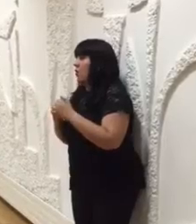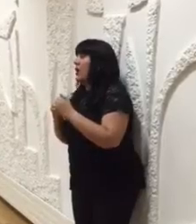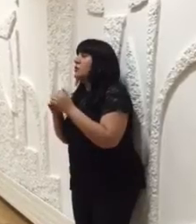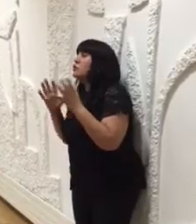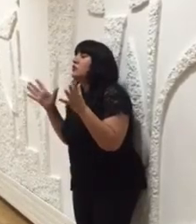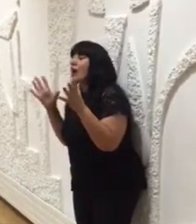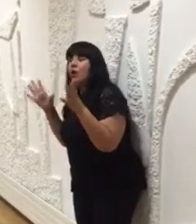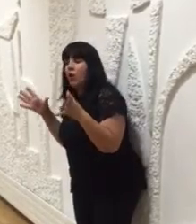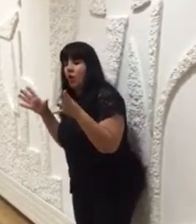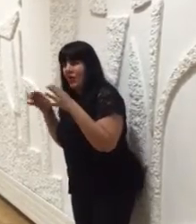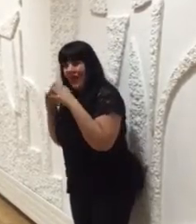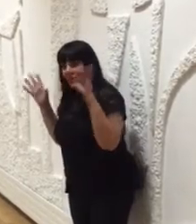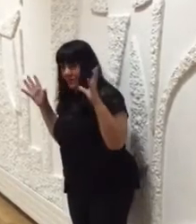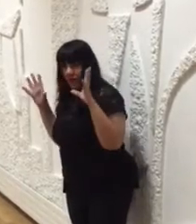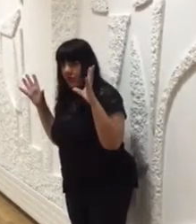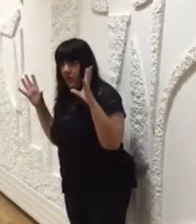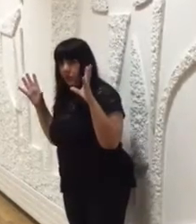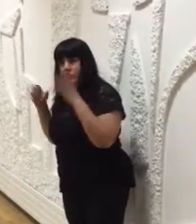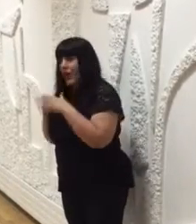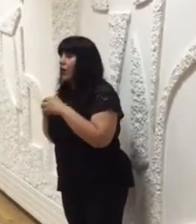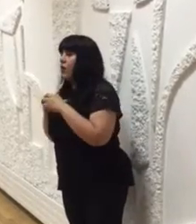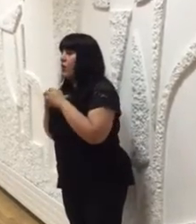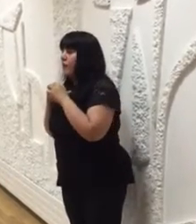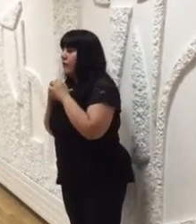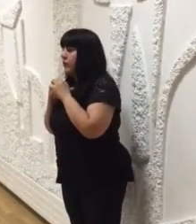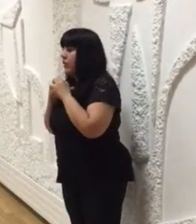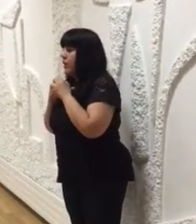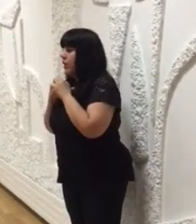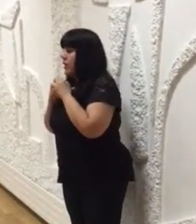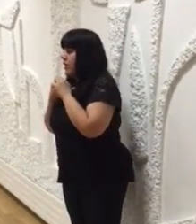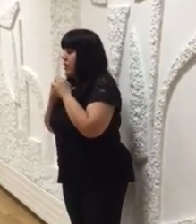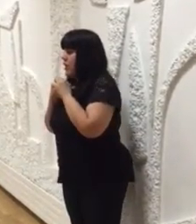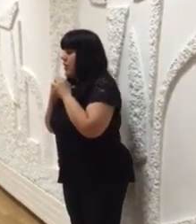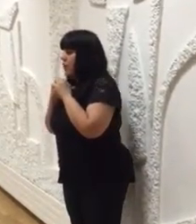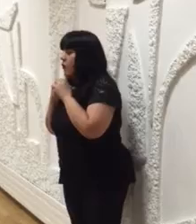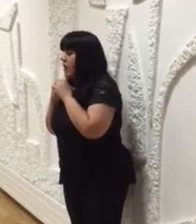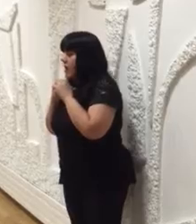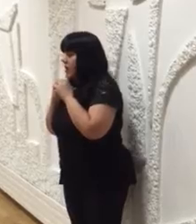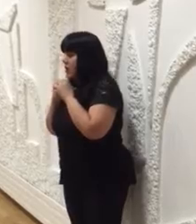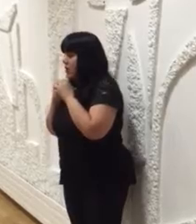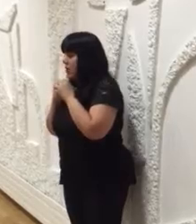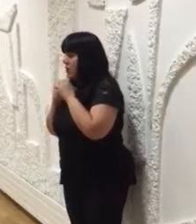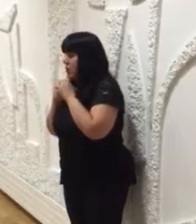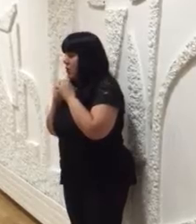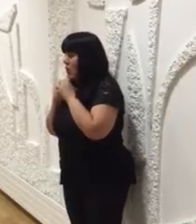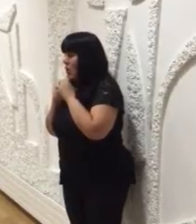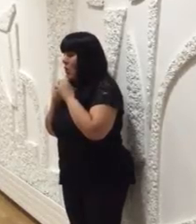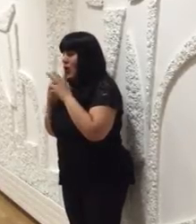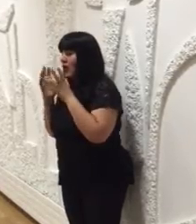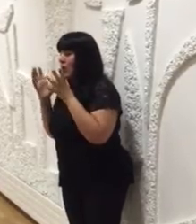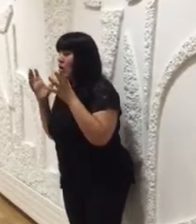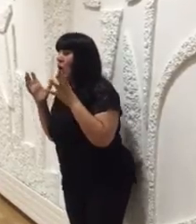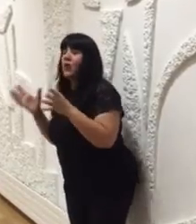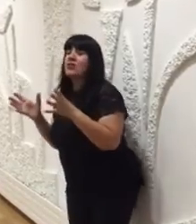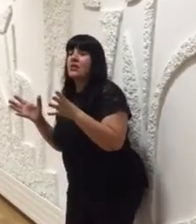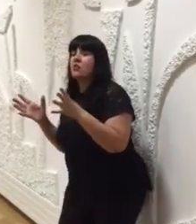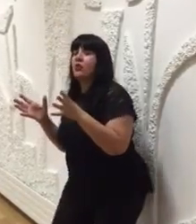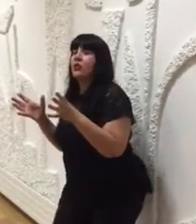We can do tango, we can't do tango if we work only just with